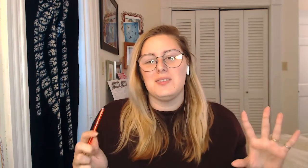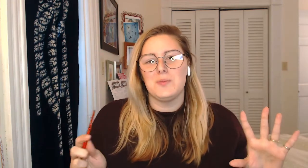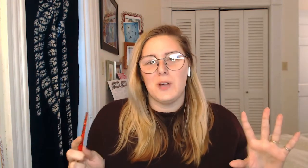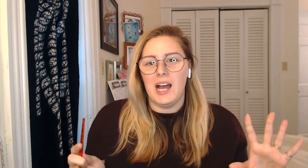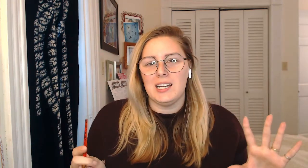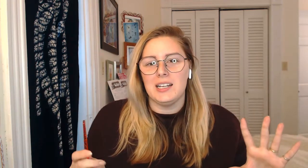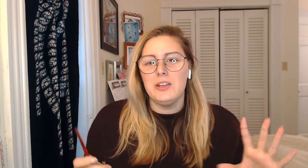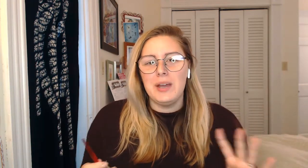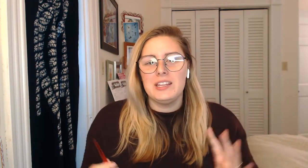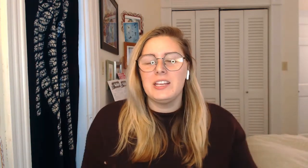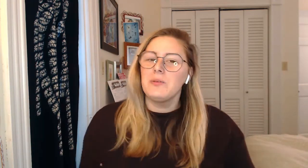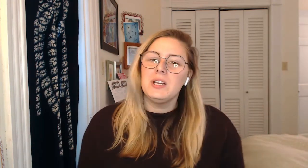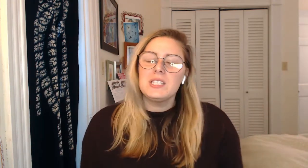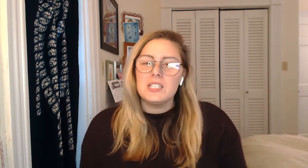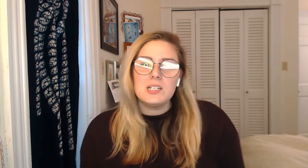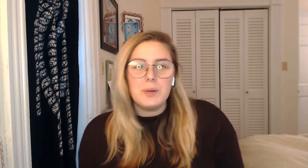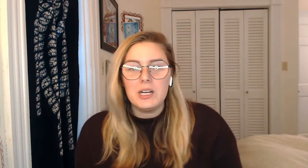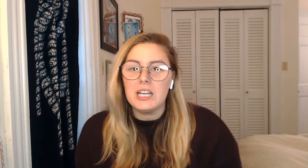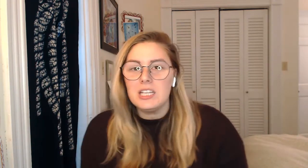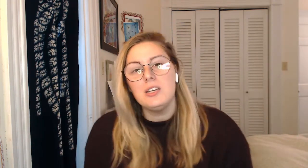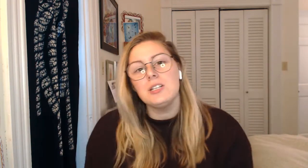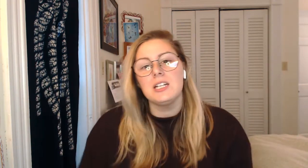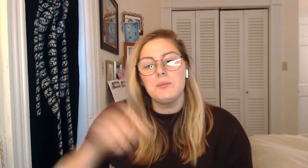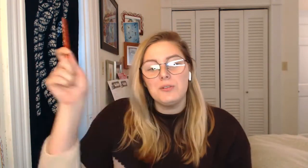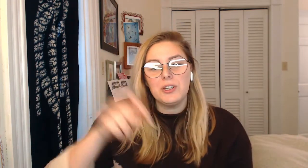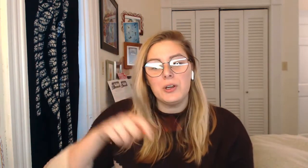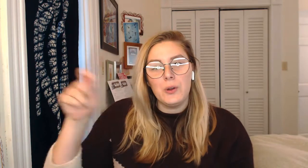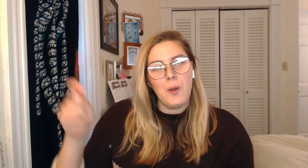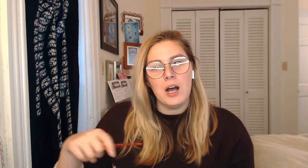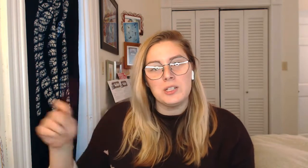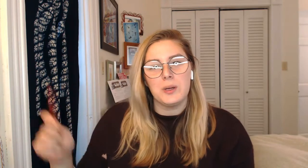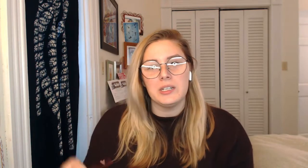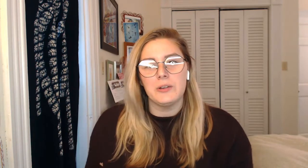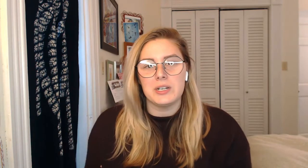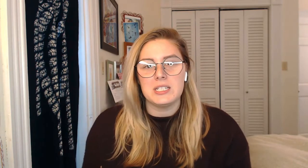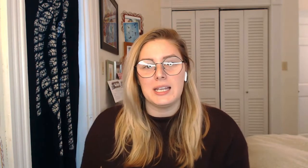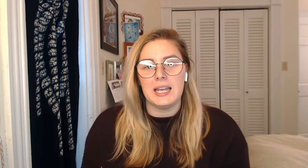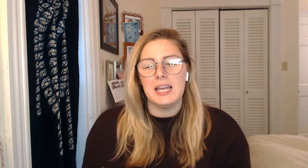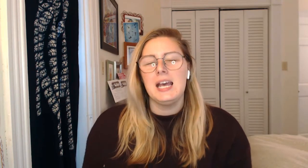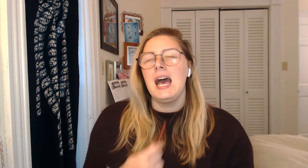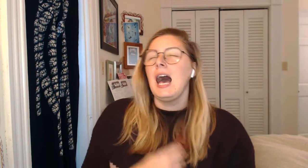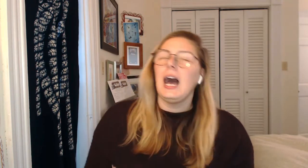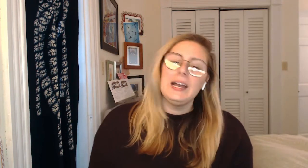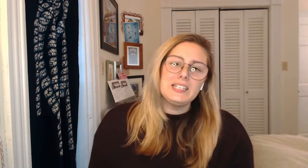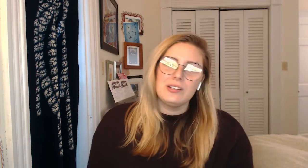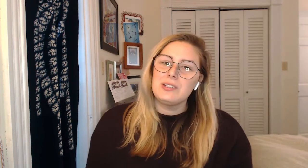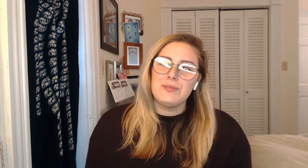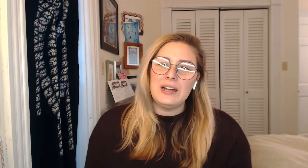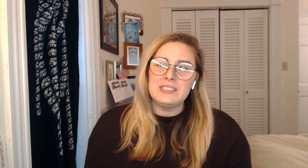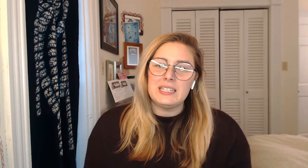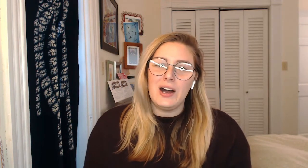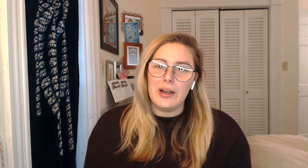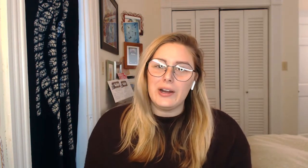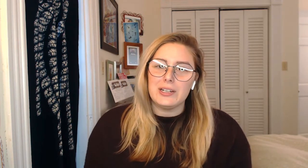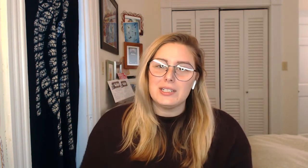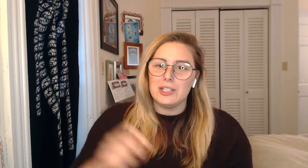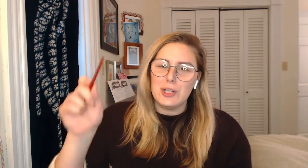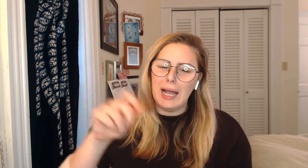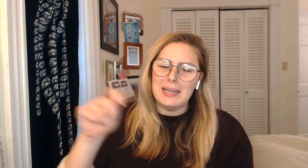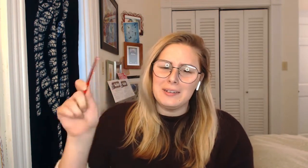brought. And you might think, well, Sister Bird, you didn't move your wand while you were singing. I just found it hard to try and